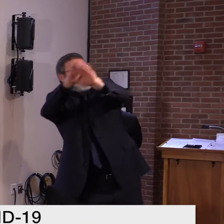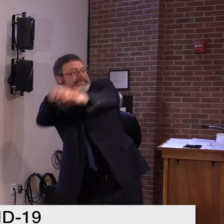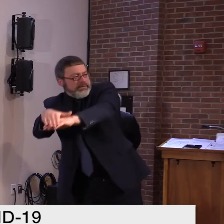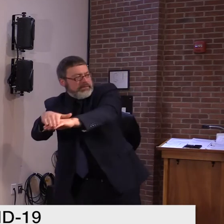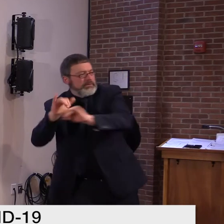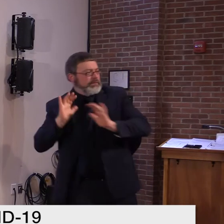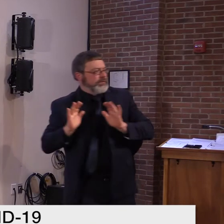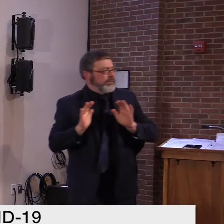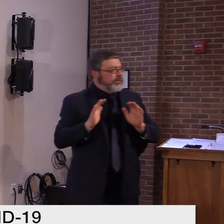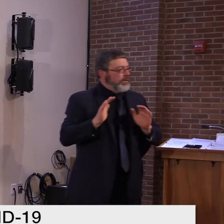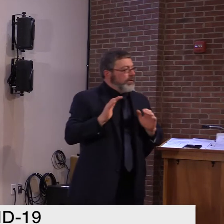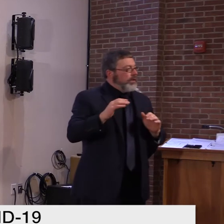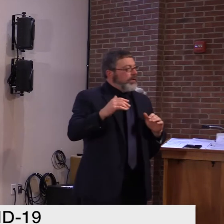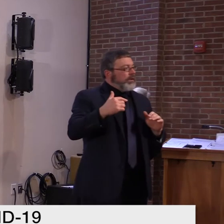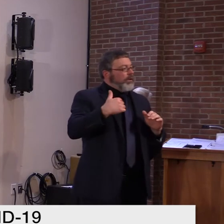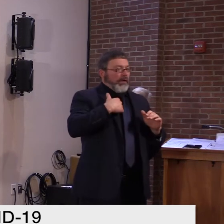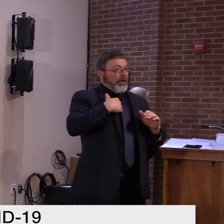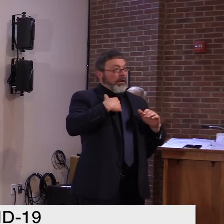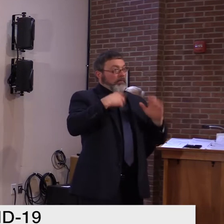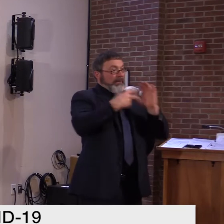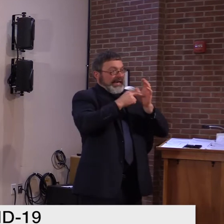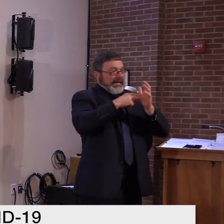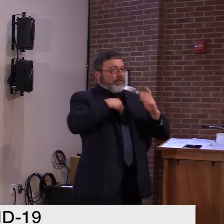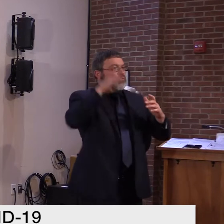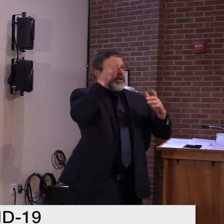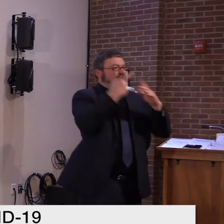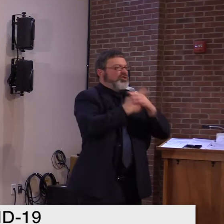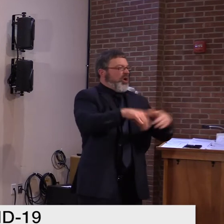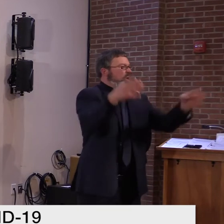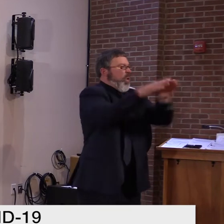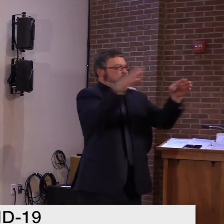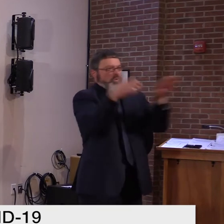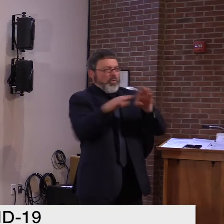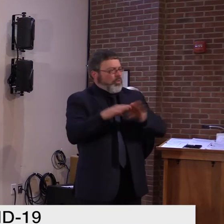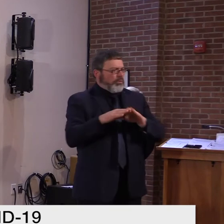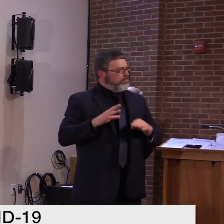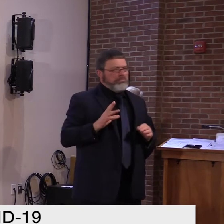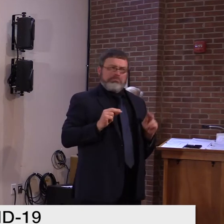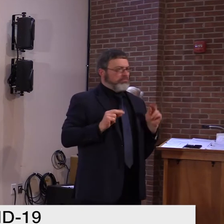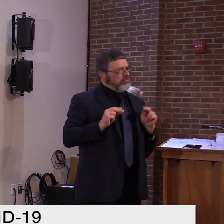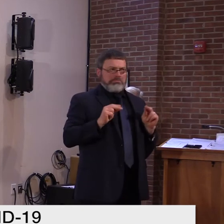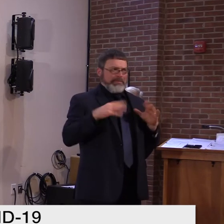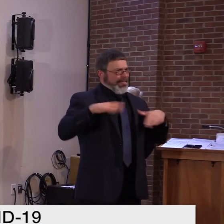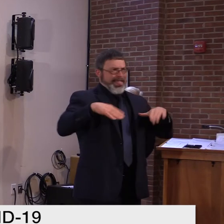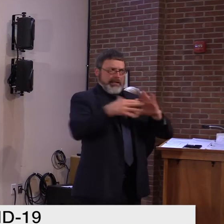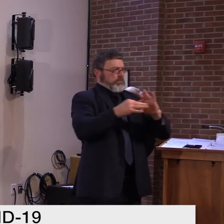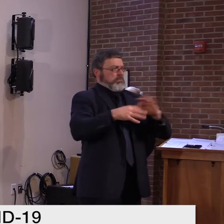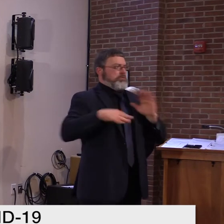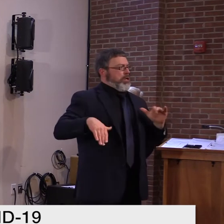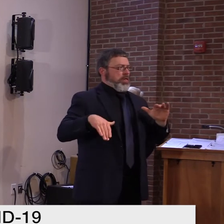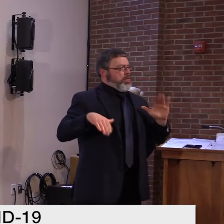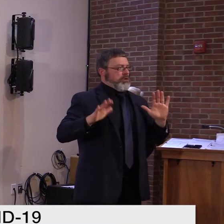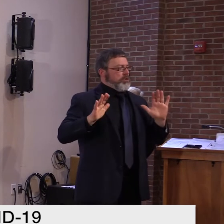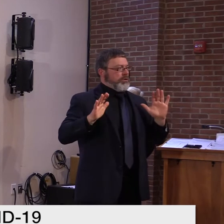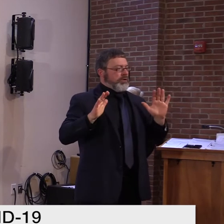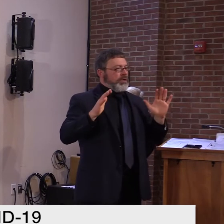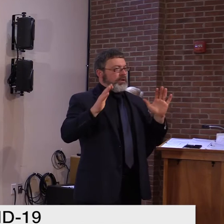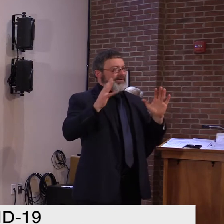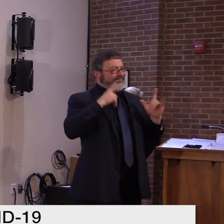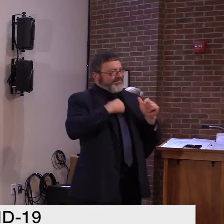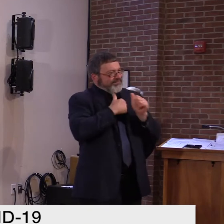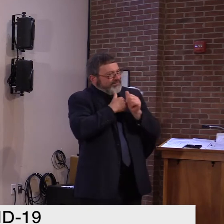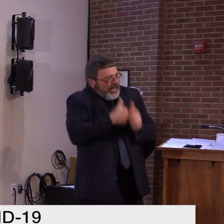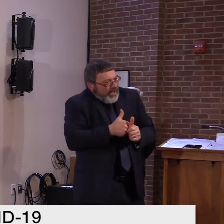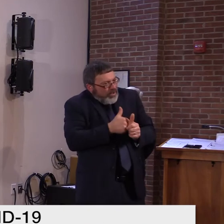unfortunately, it's not all our doing here in Vermont. We are susceptible to what